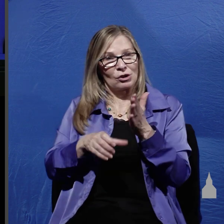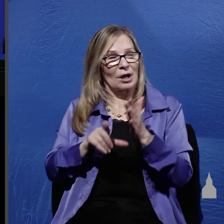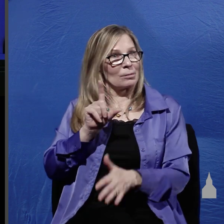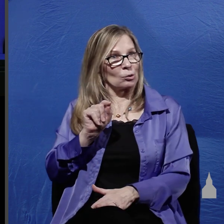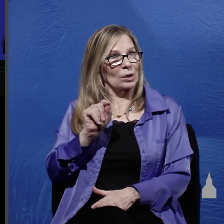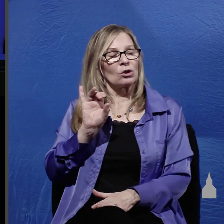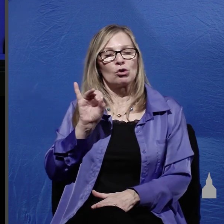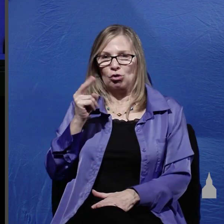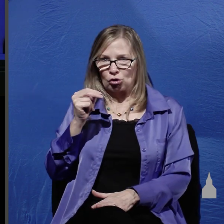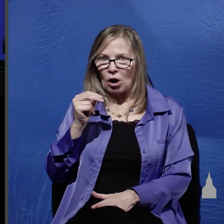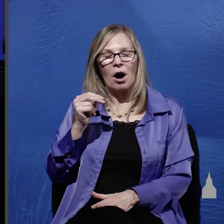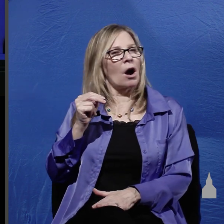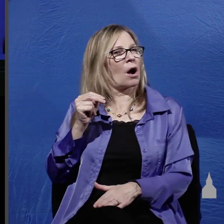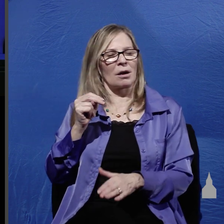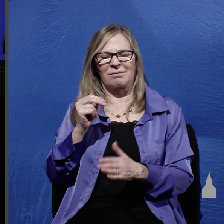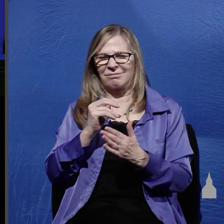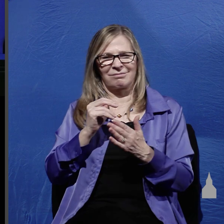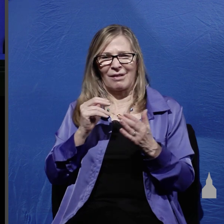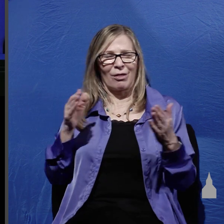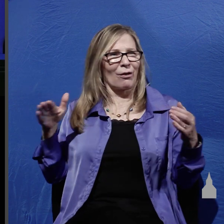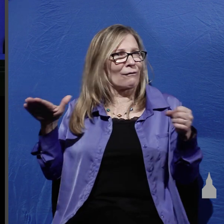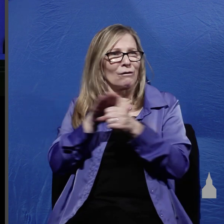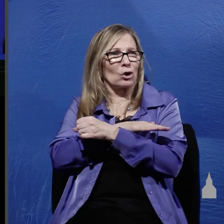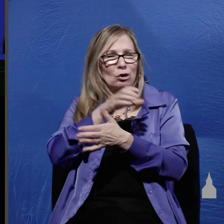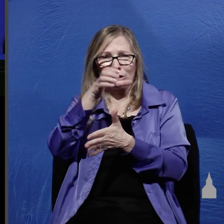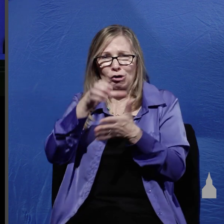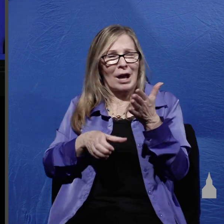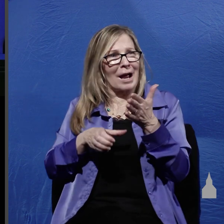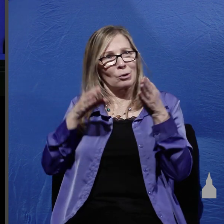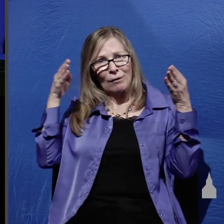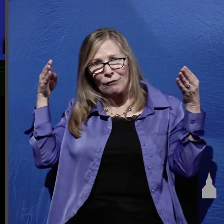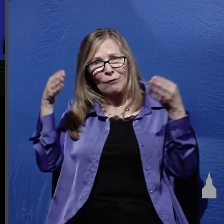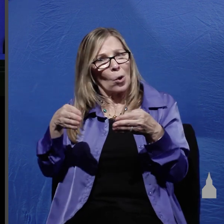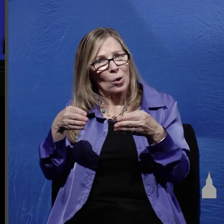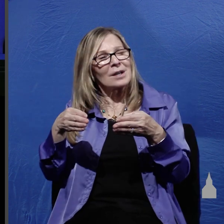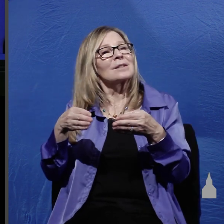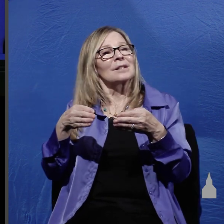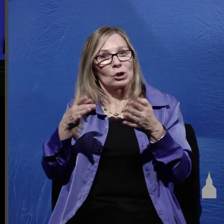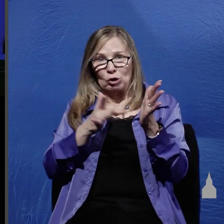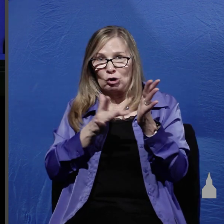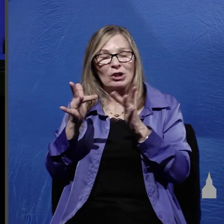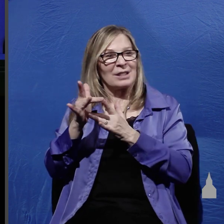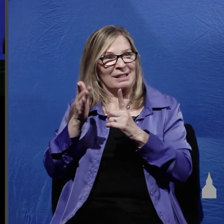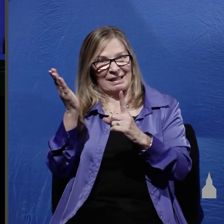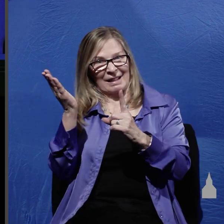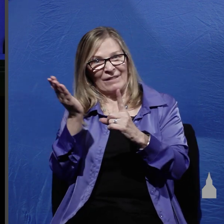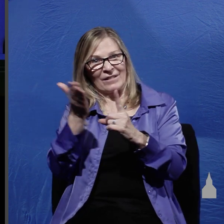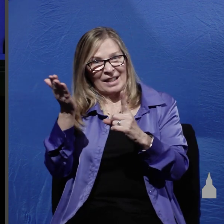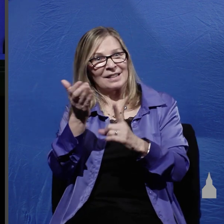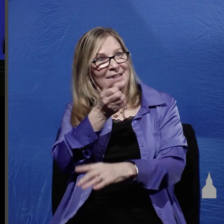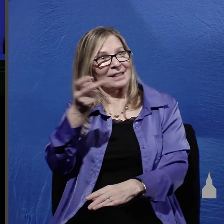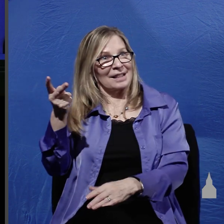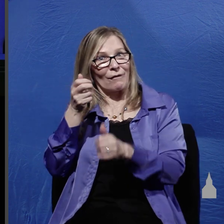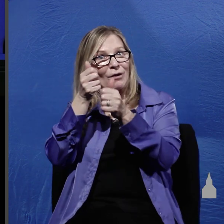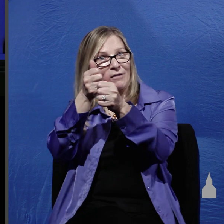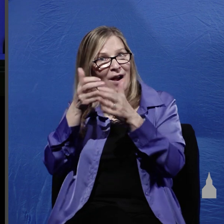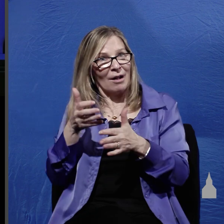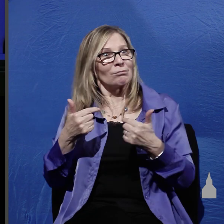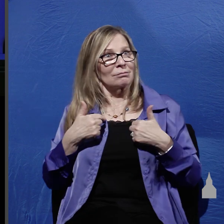devotes the entire chapter to telling us how Jesus convinced several of his followers that he had risen from the